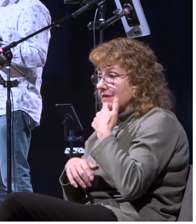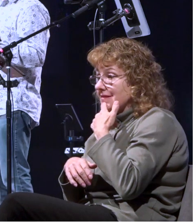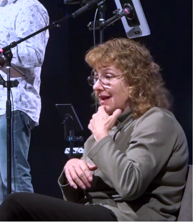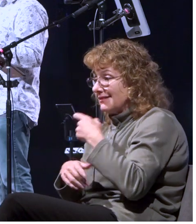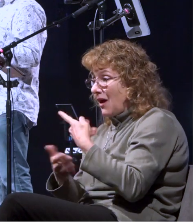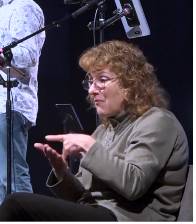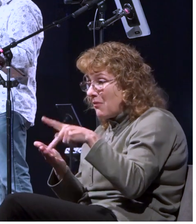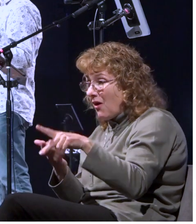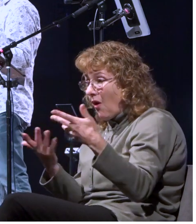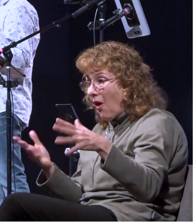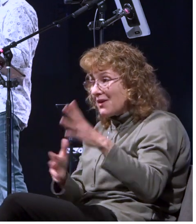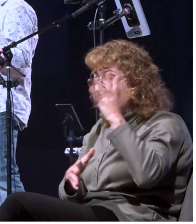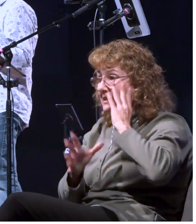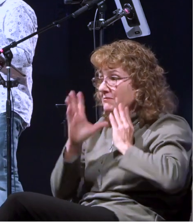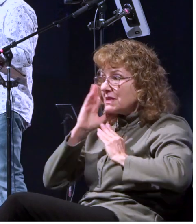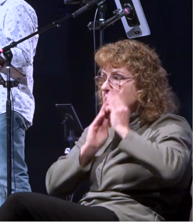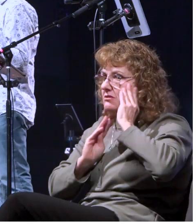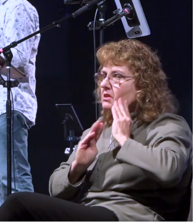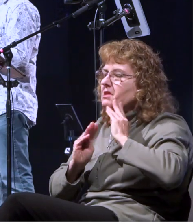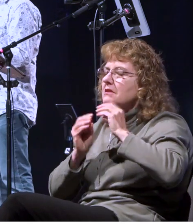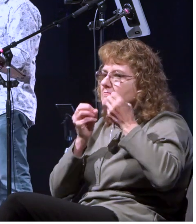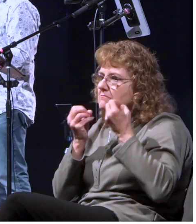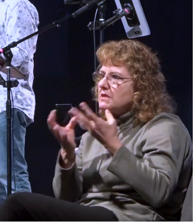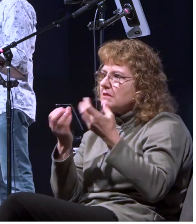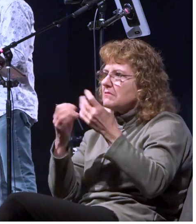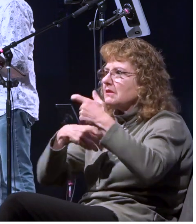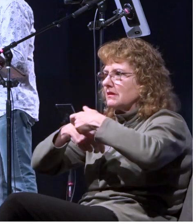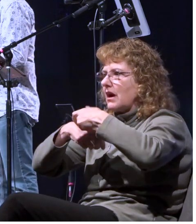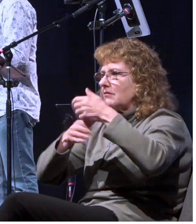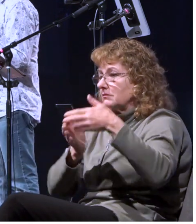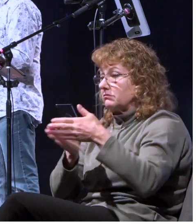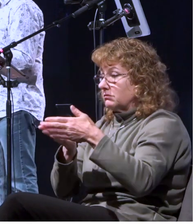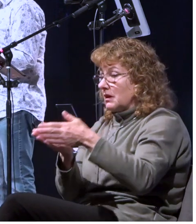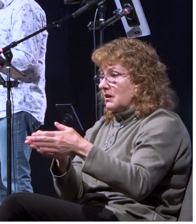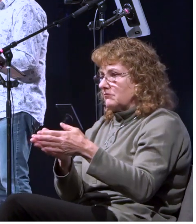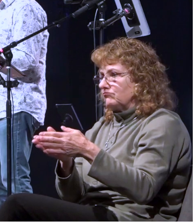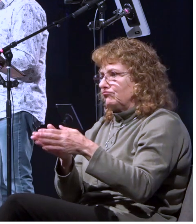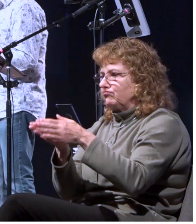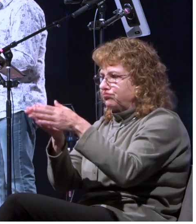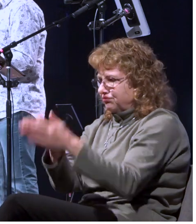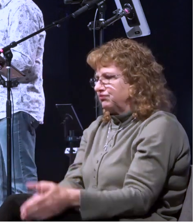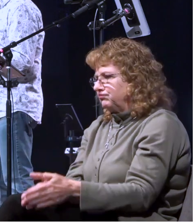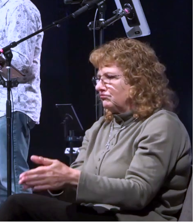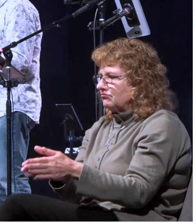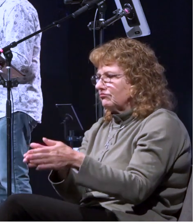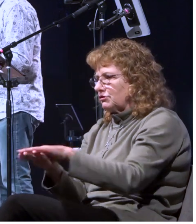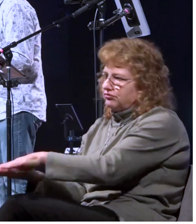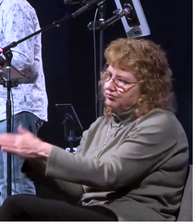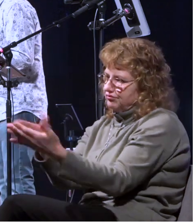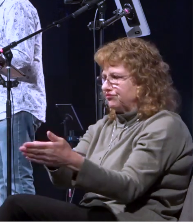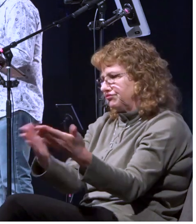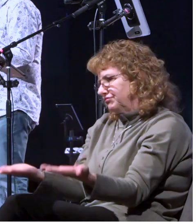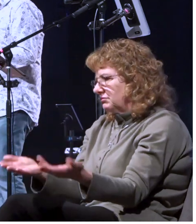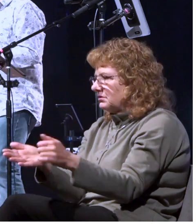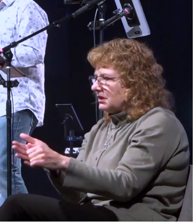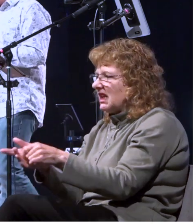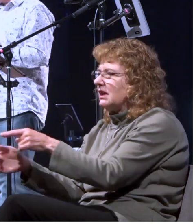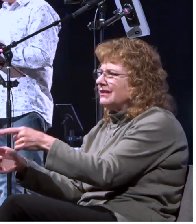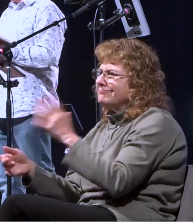paul here in fair havens he's like this seems familiar to me like i don't think this is such a great idea i've seen this show